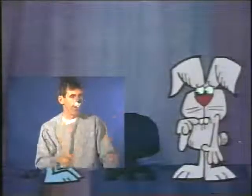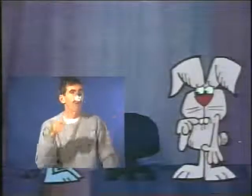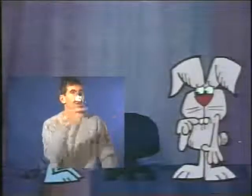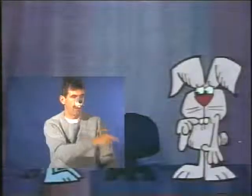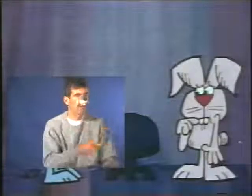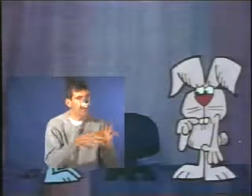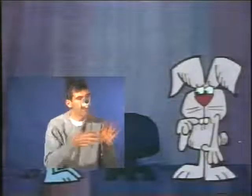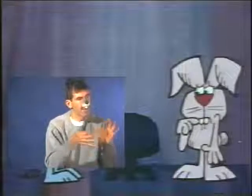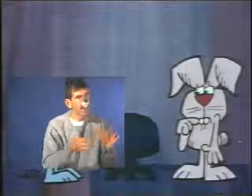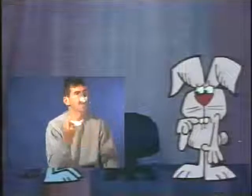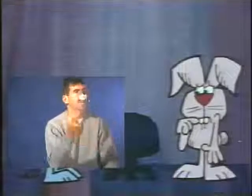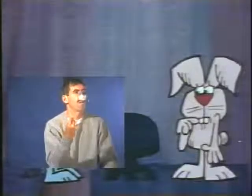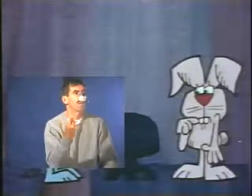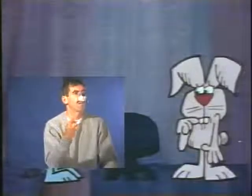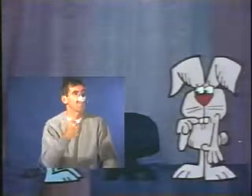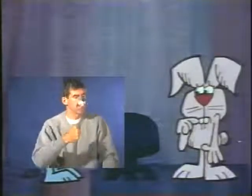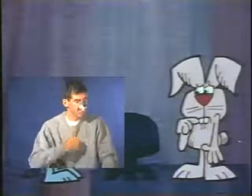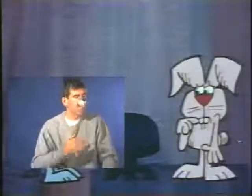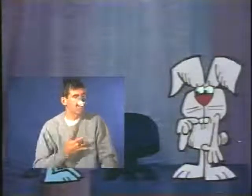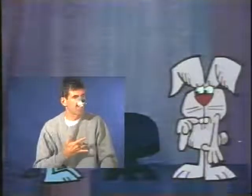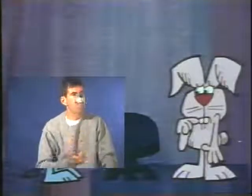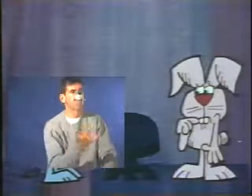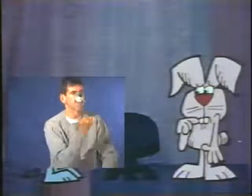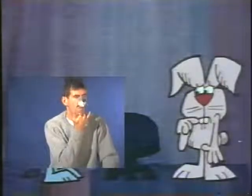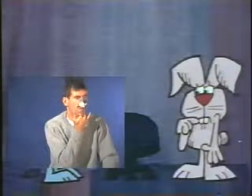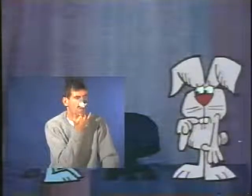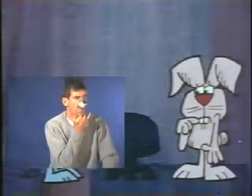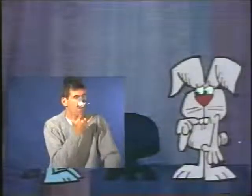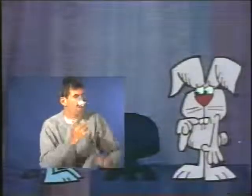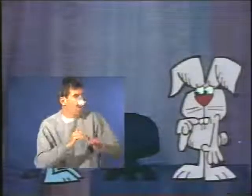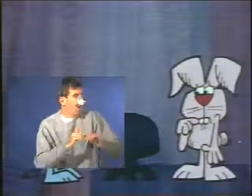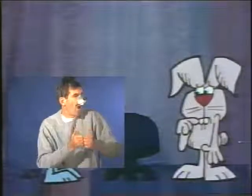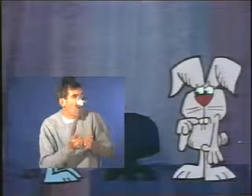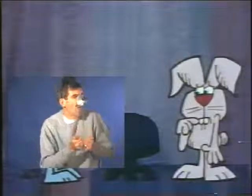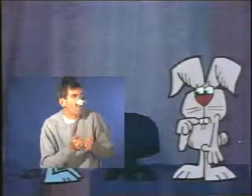When he says something I think is wrong, how can I be sure he's lying or if he's telling the truth?